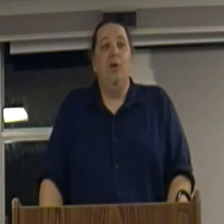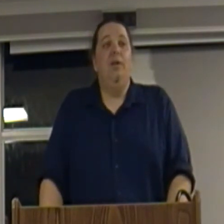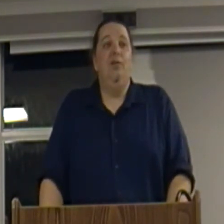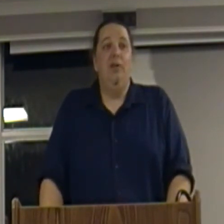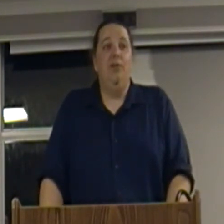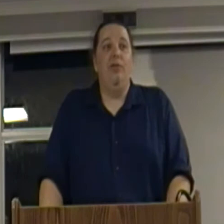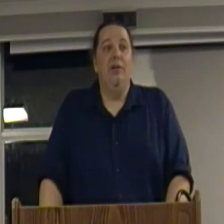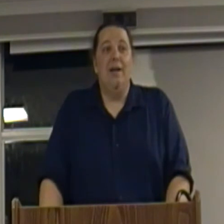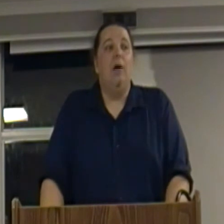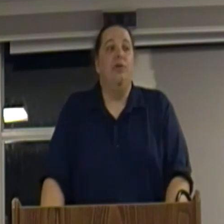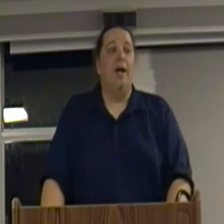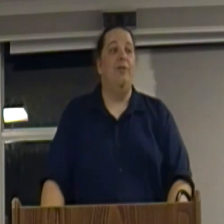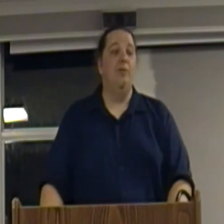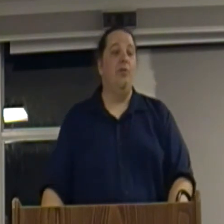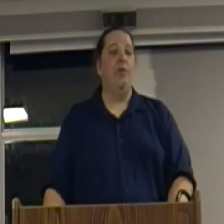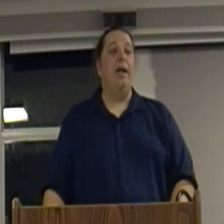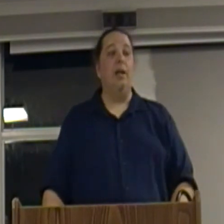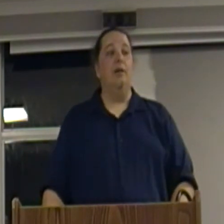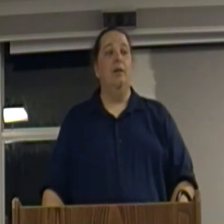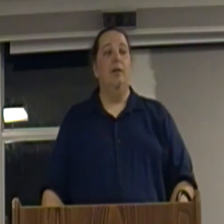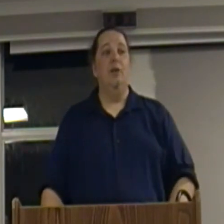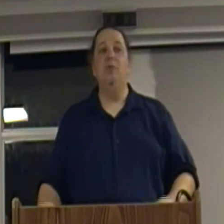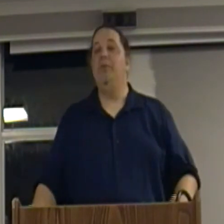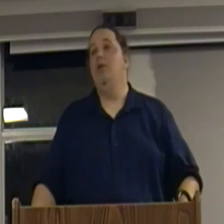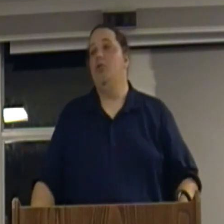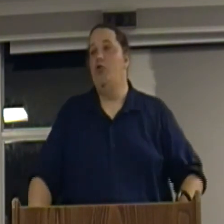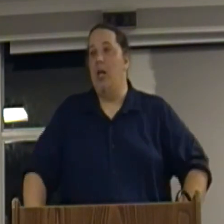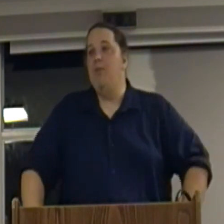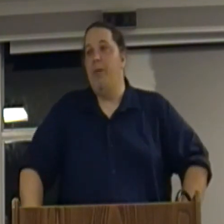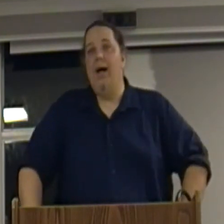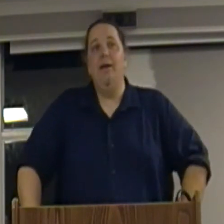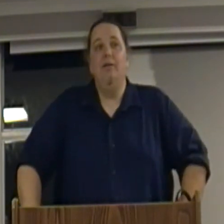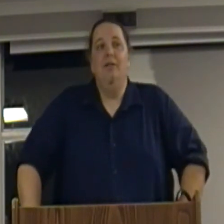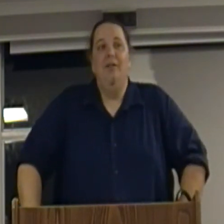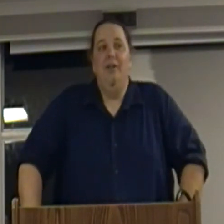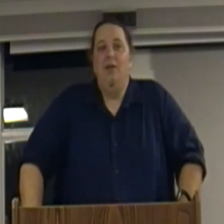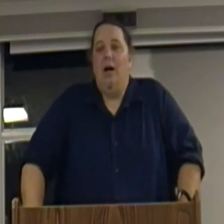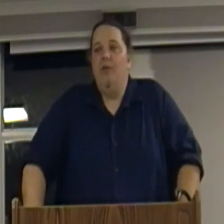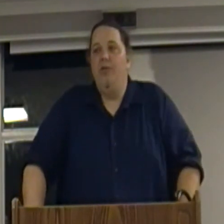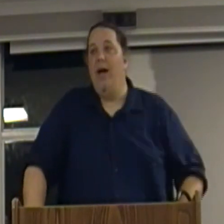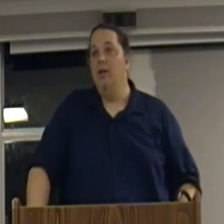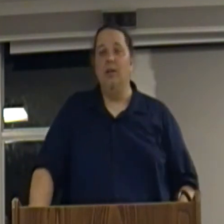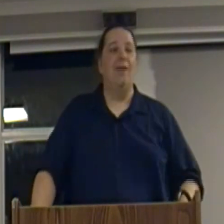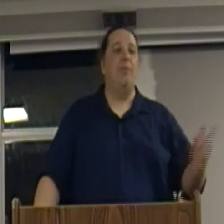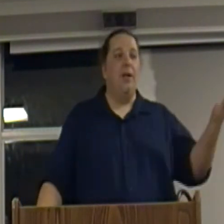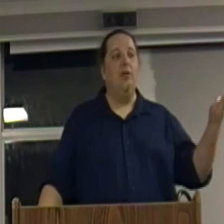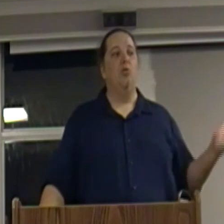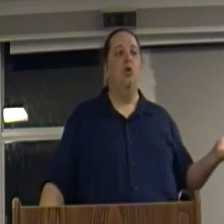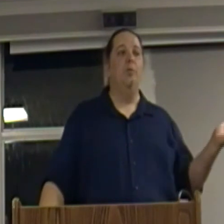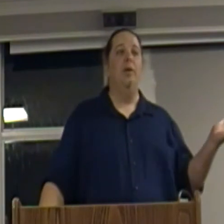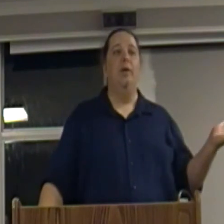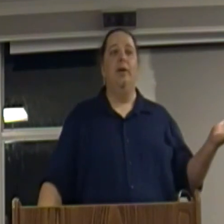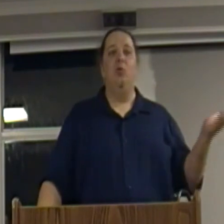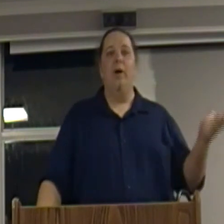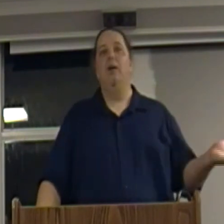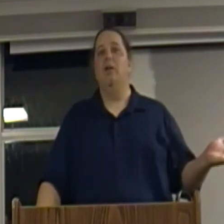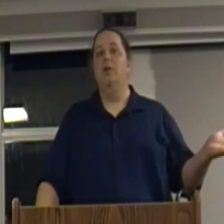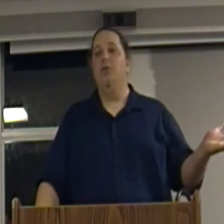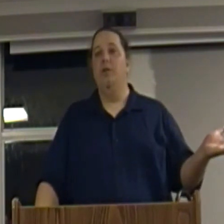don't exist outside of human society. Human beings are shaped by our society. Look, everybody in this room is wearing clothes.